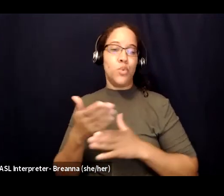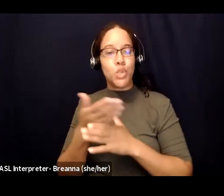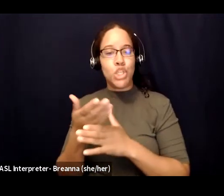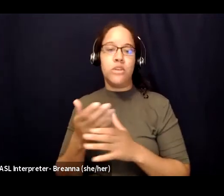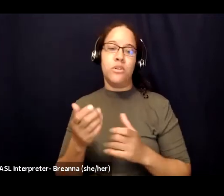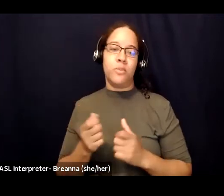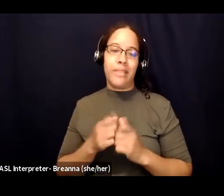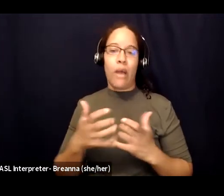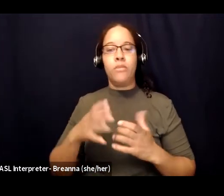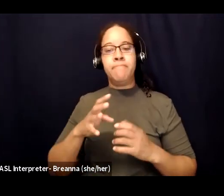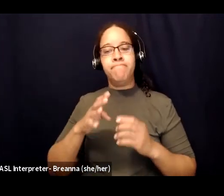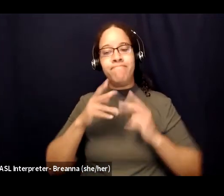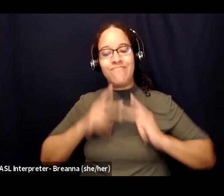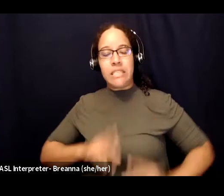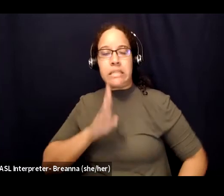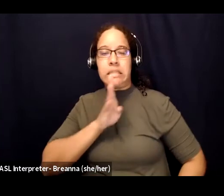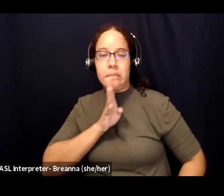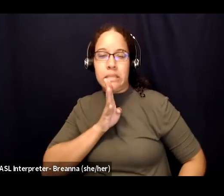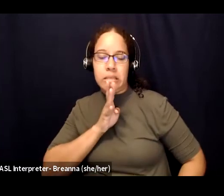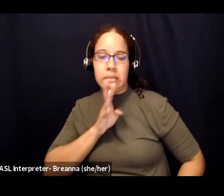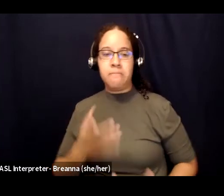approaches to specific ways you can share